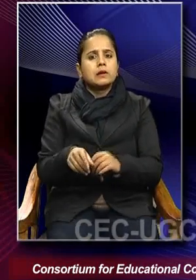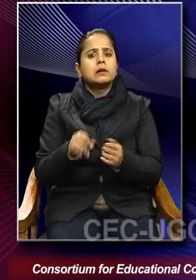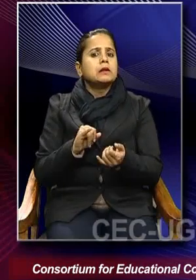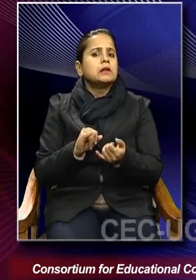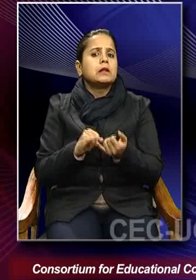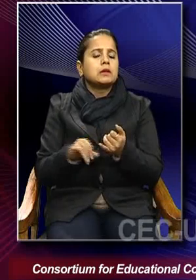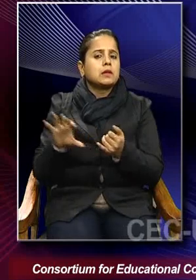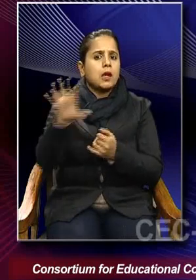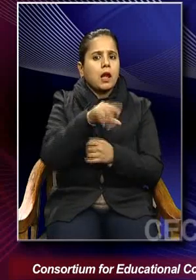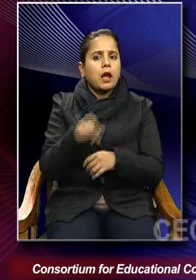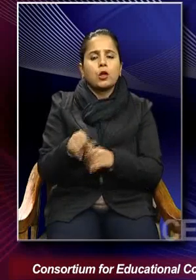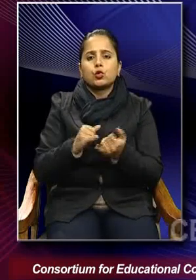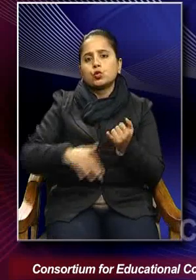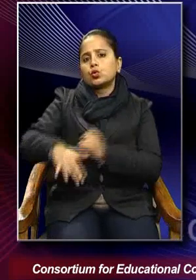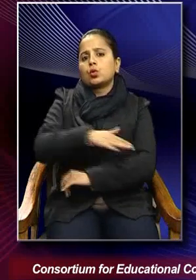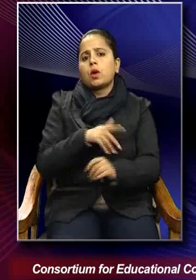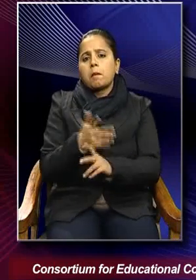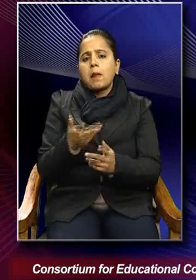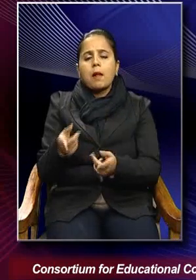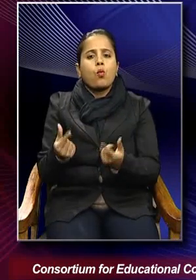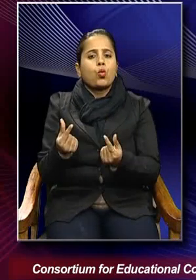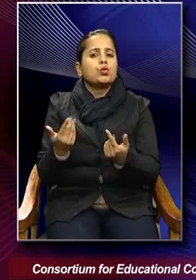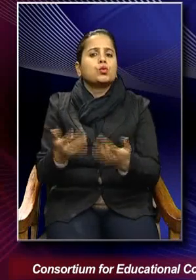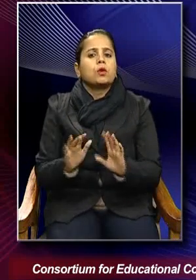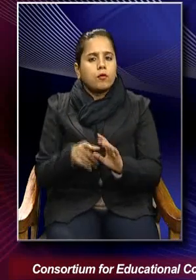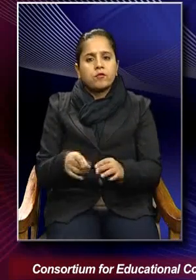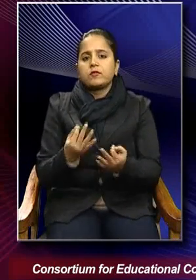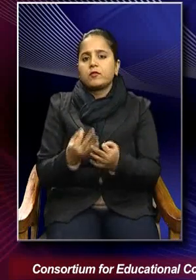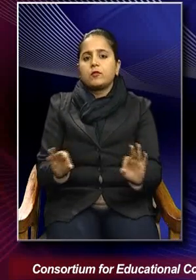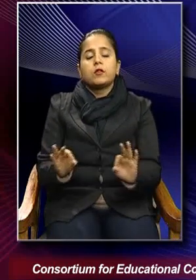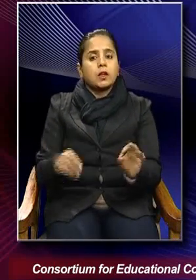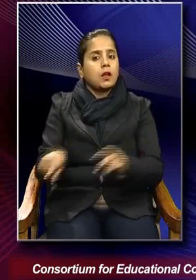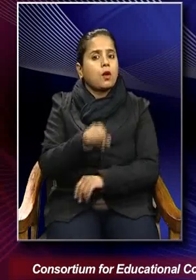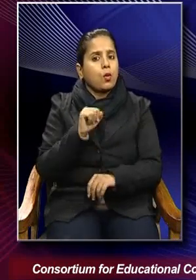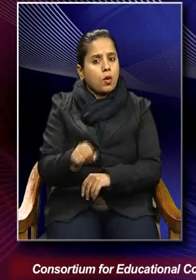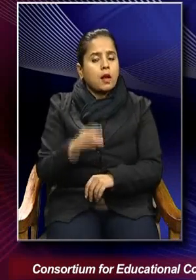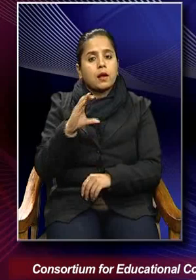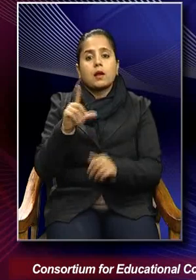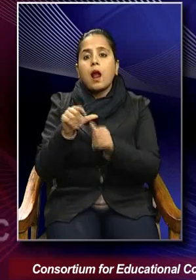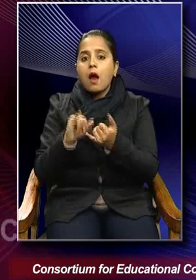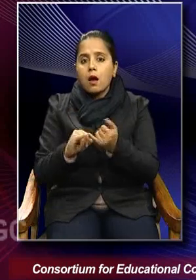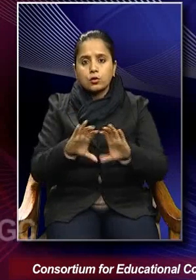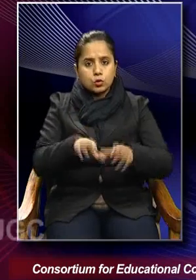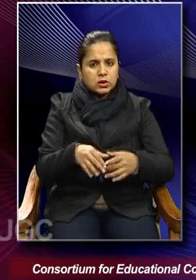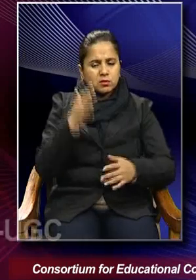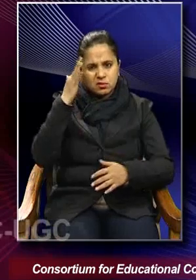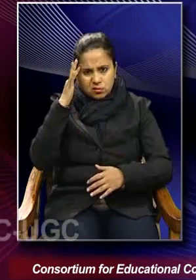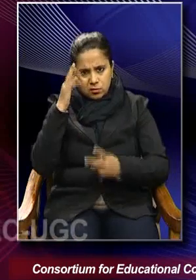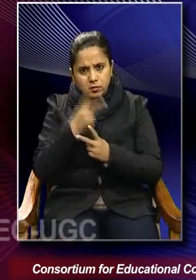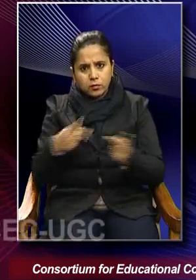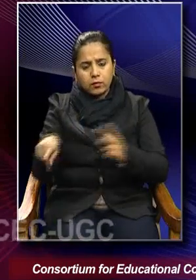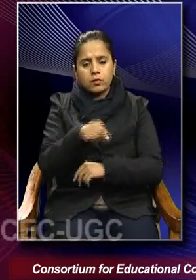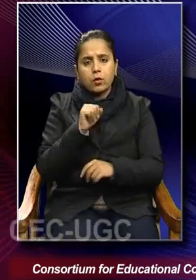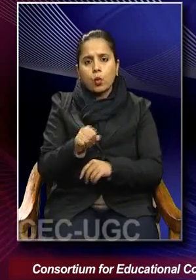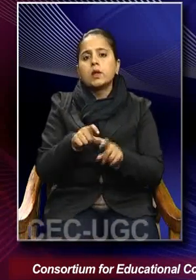it, it would also be classless society. So, it would be free from class strife or class tension, which is the